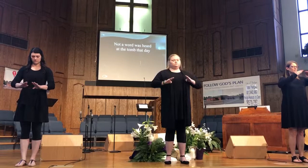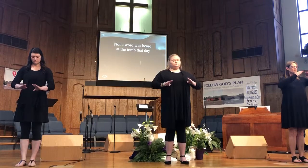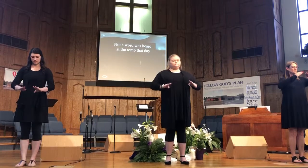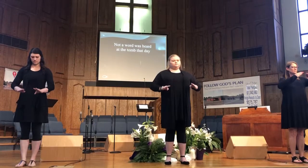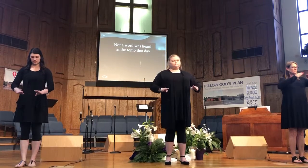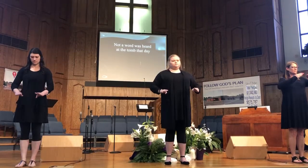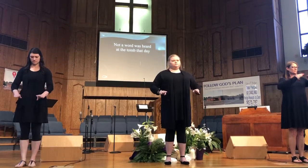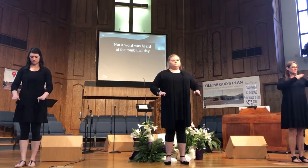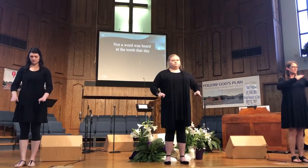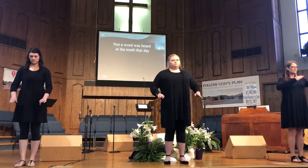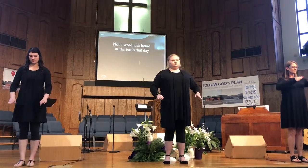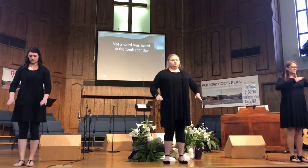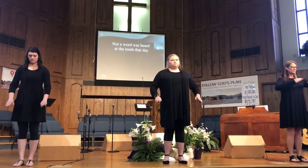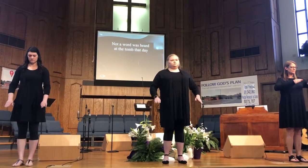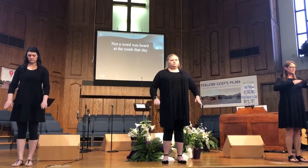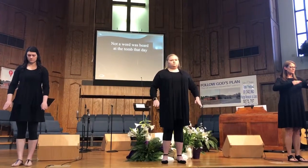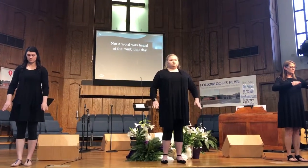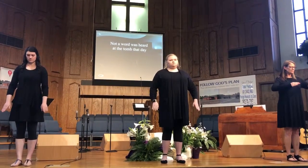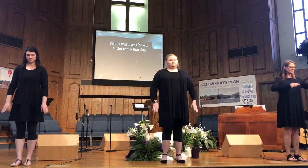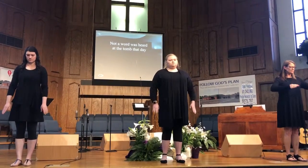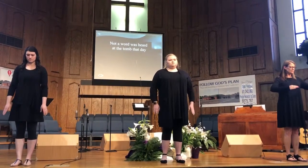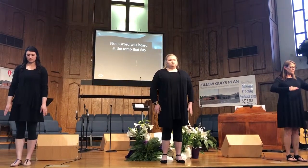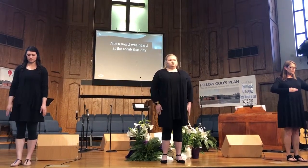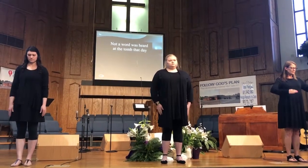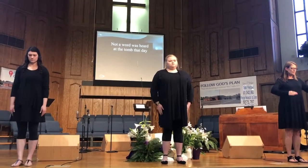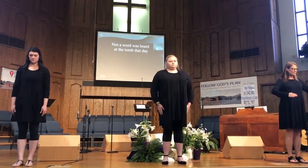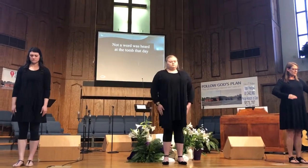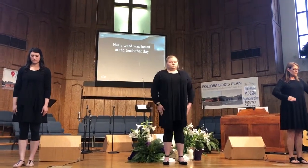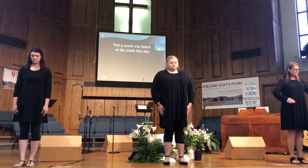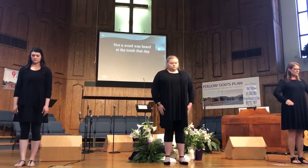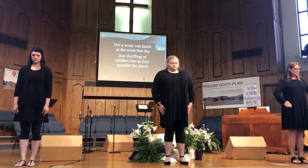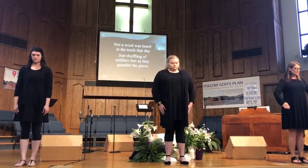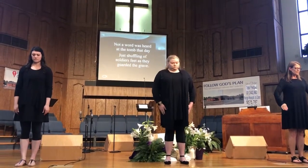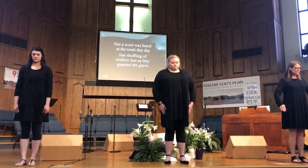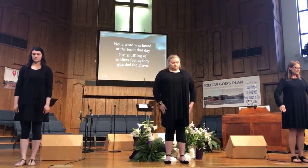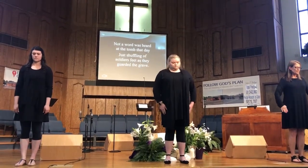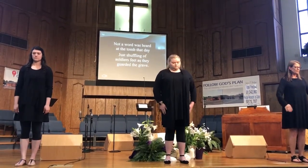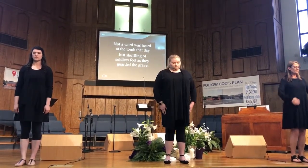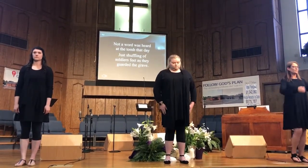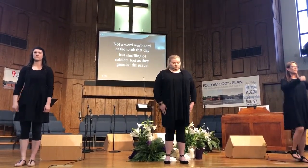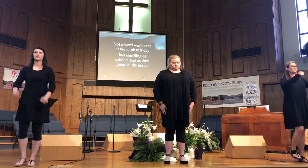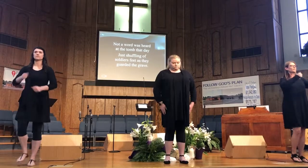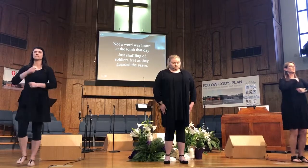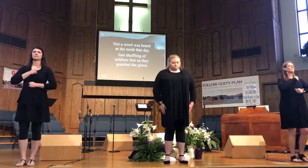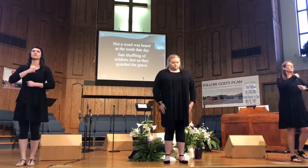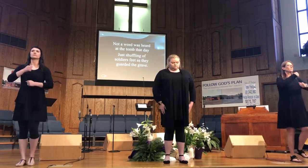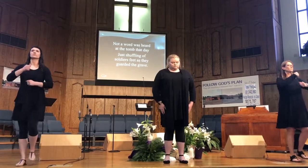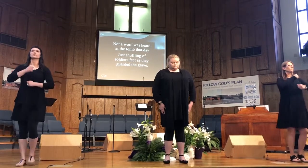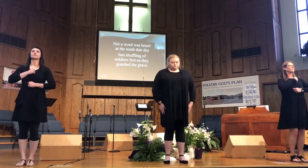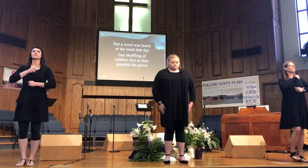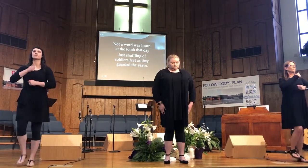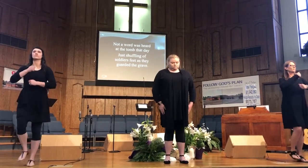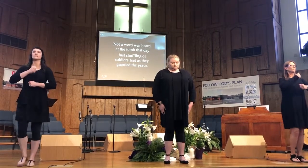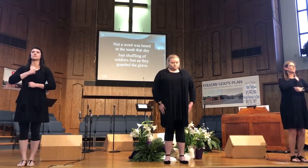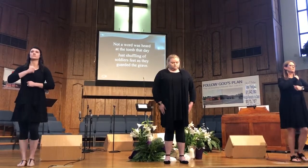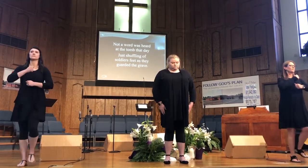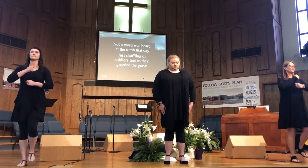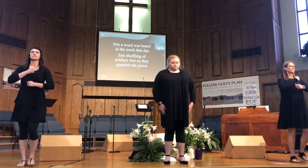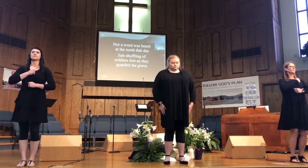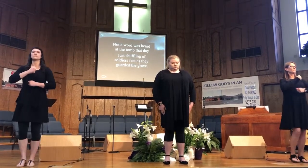And through the day Just shut the soldiers'